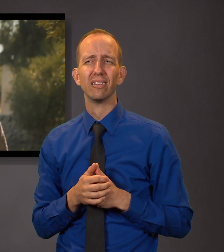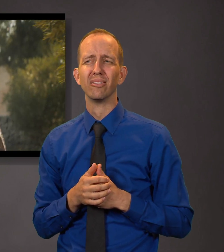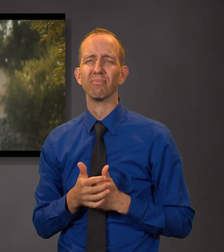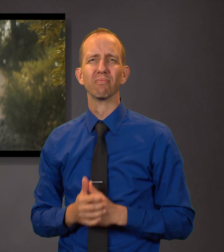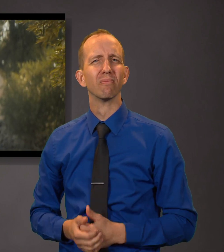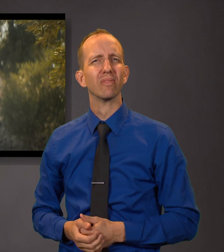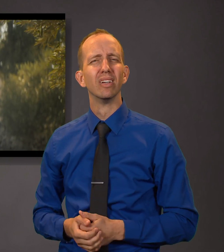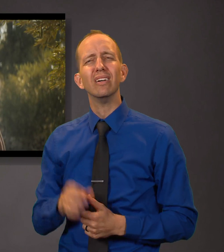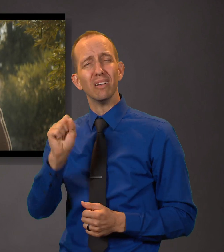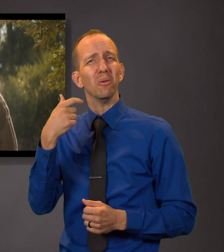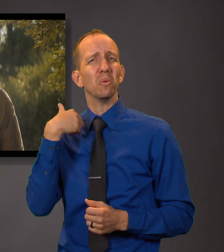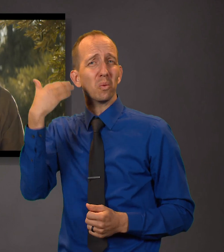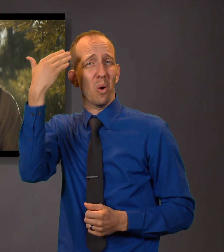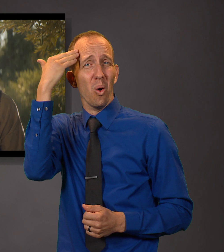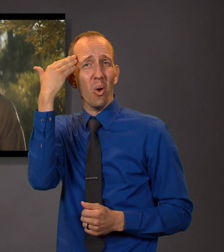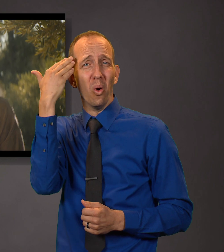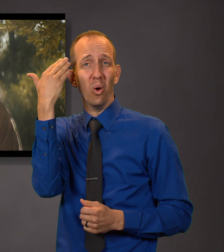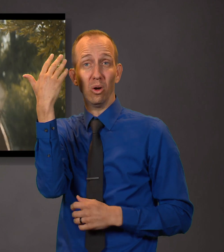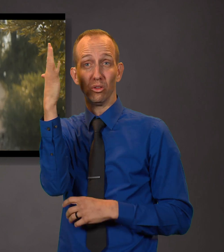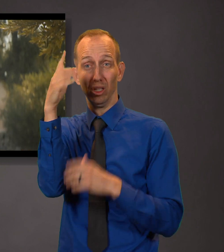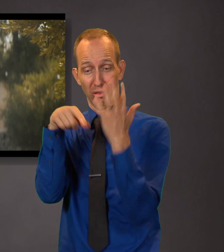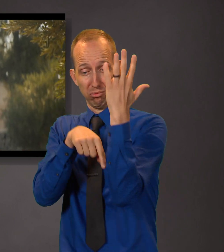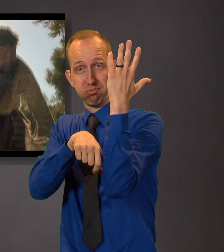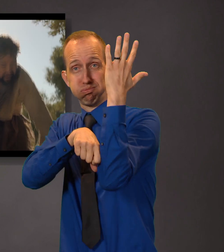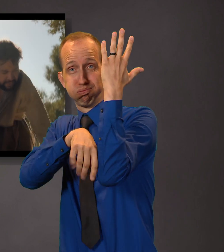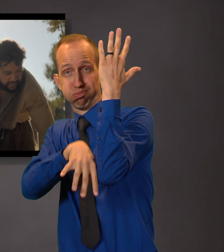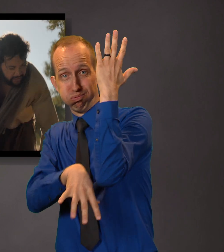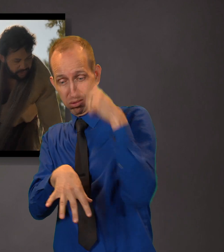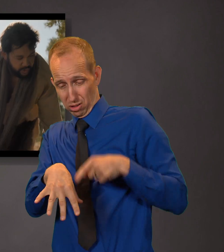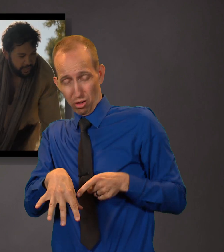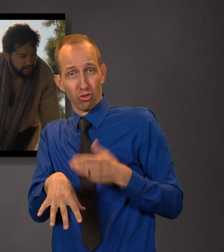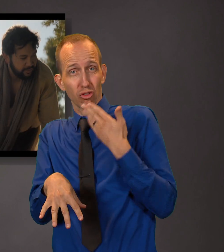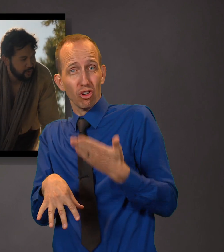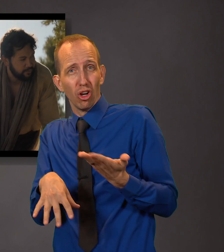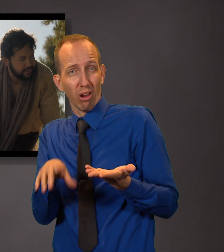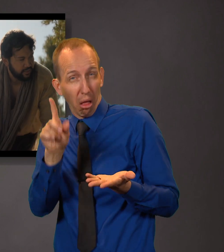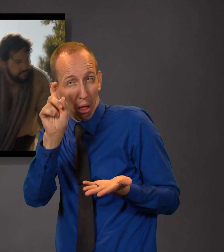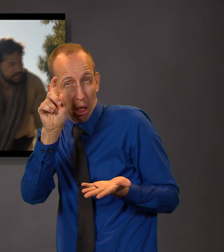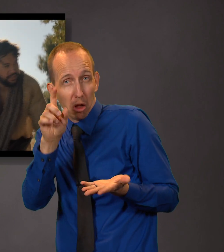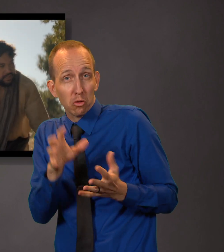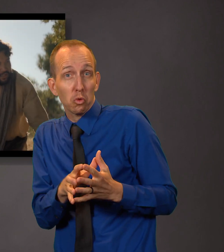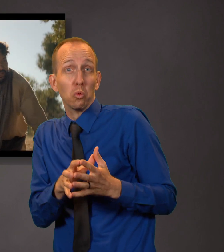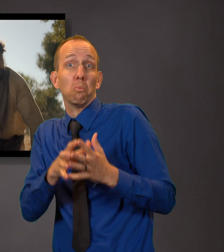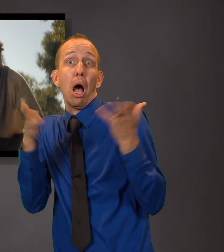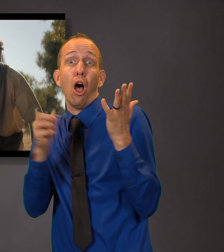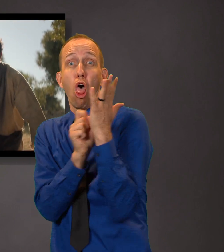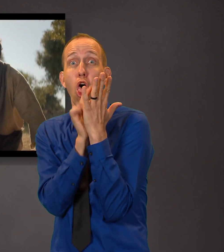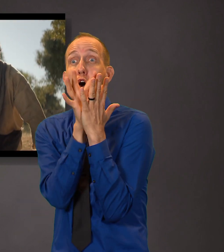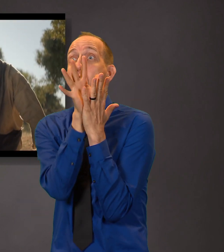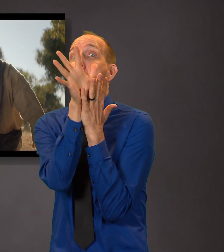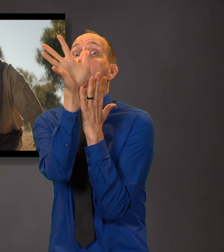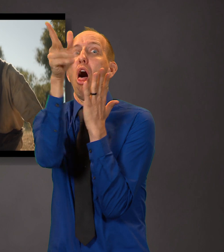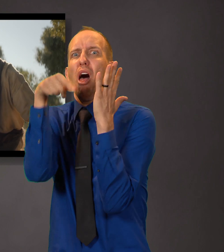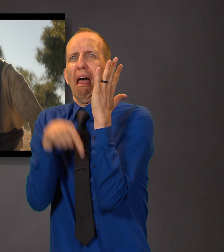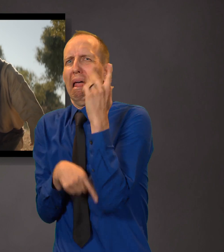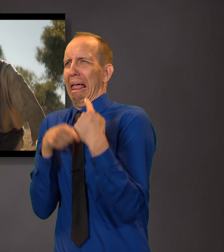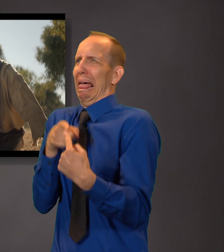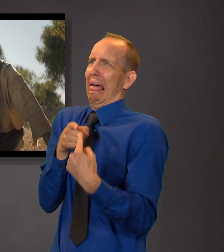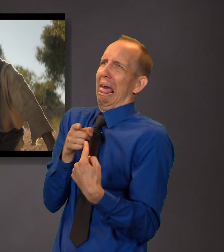And because the branches have overcome the roots, taking strength unto themselves, is not this the cause that the trees of thy